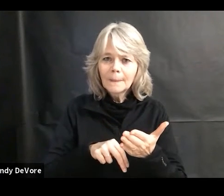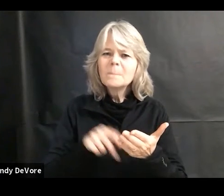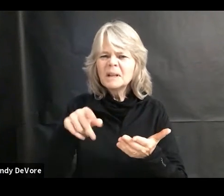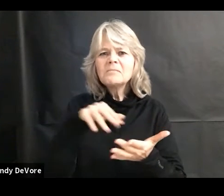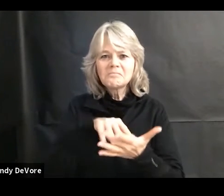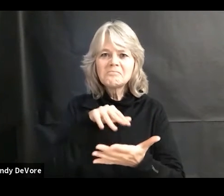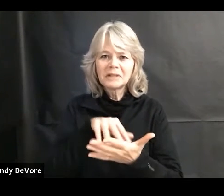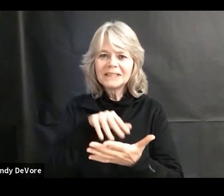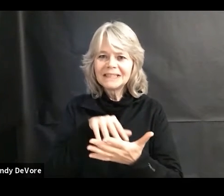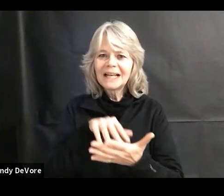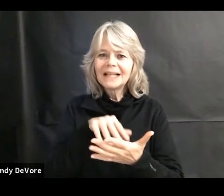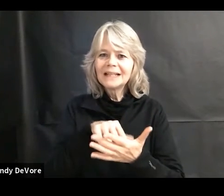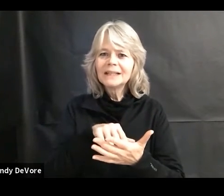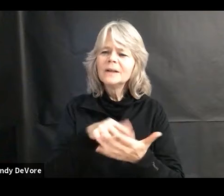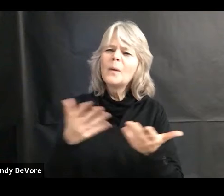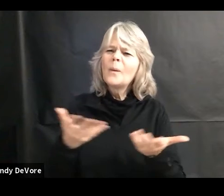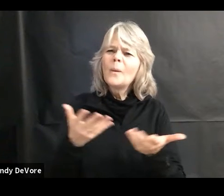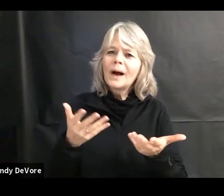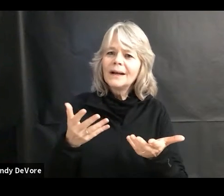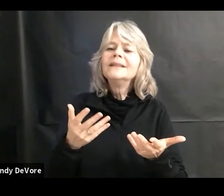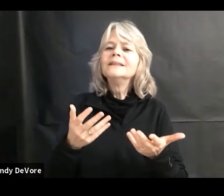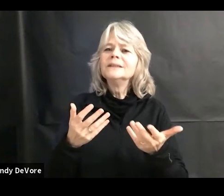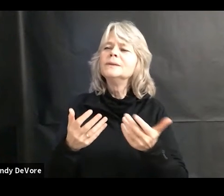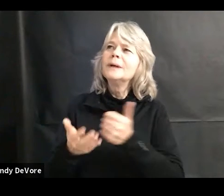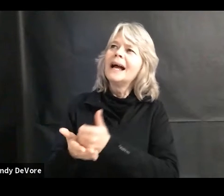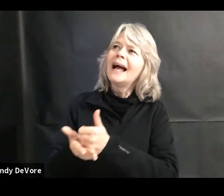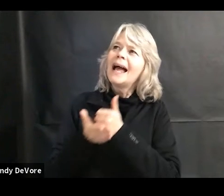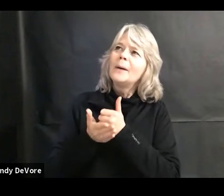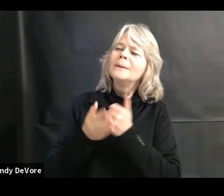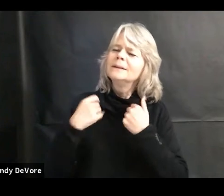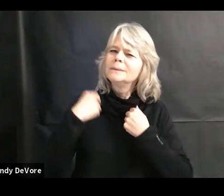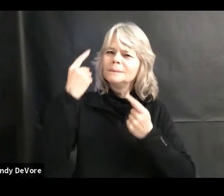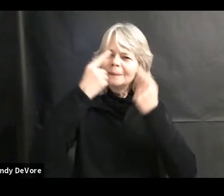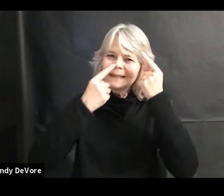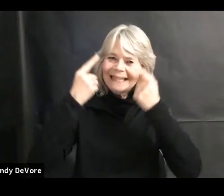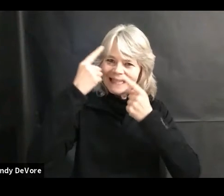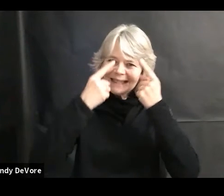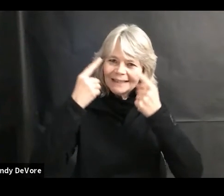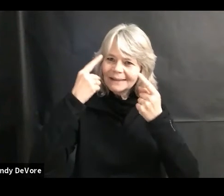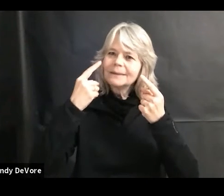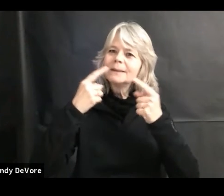It's to help us be thinking about God with us.